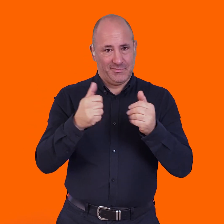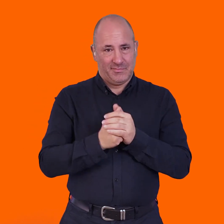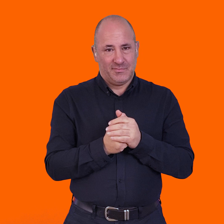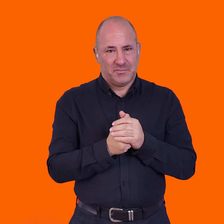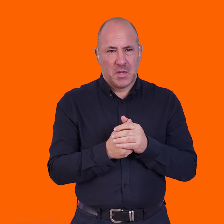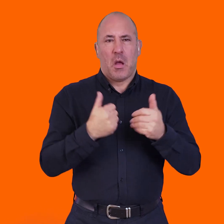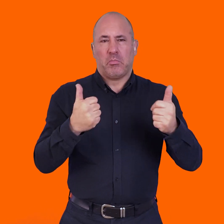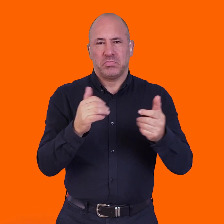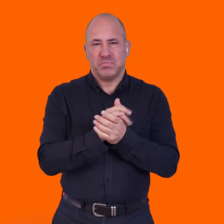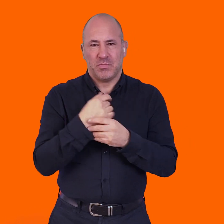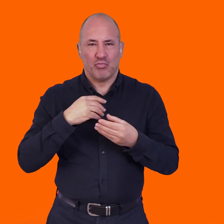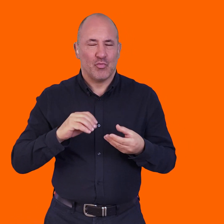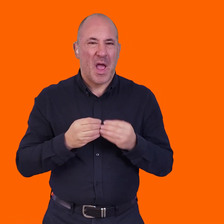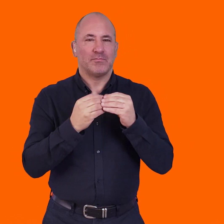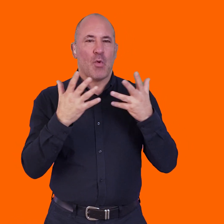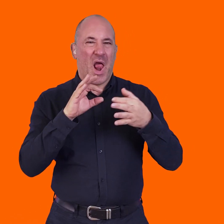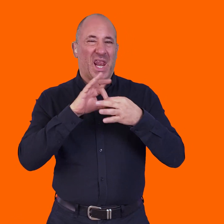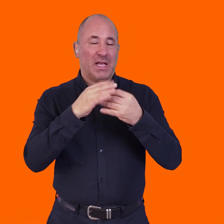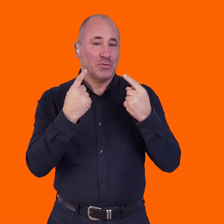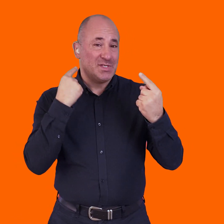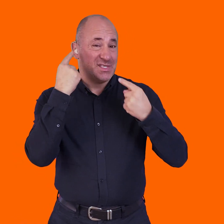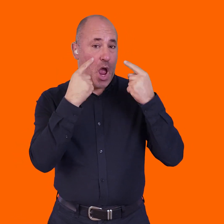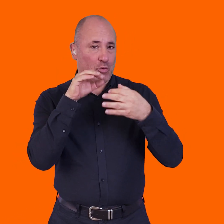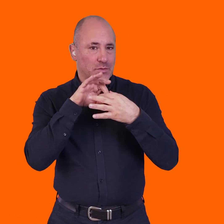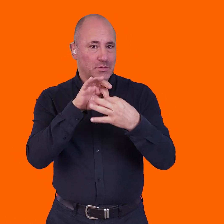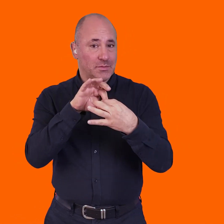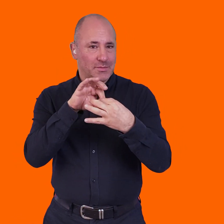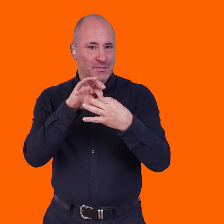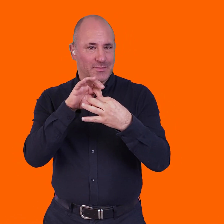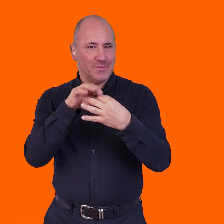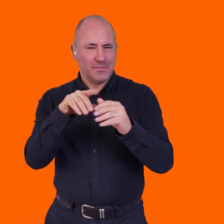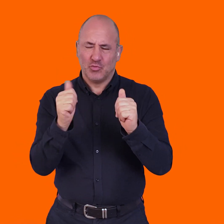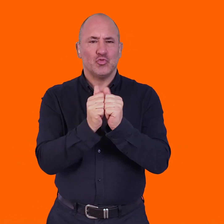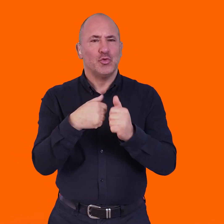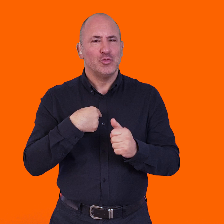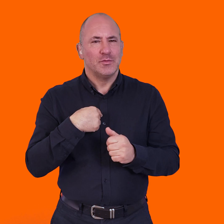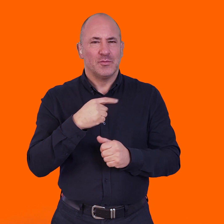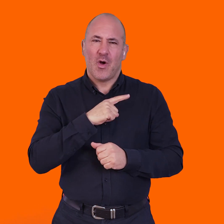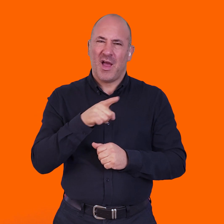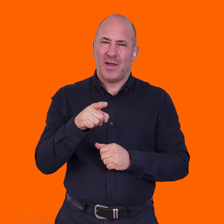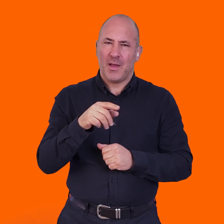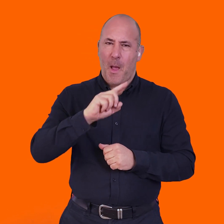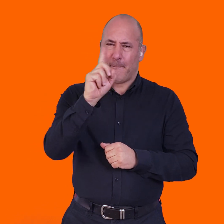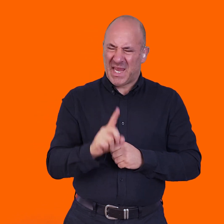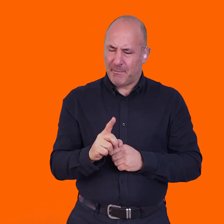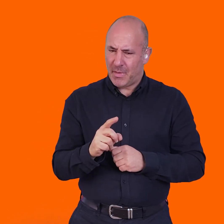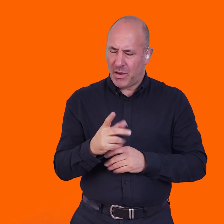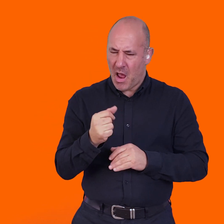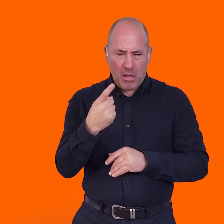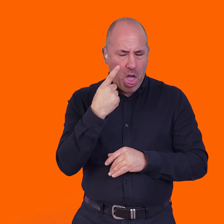make a piece and I made a kind of sonic guided journey, which really made sense to me because there's already